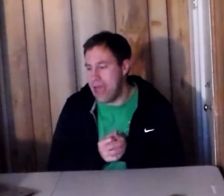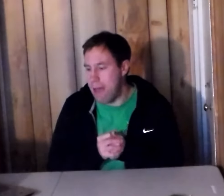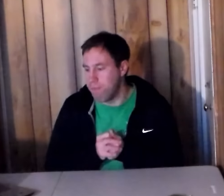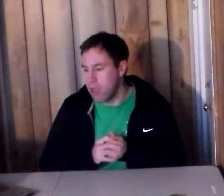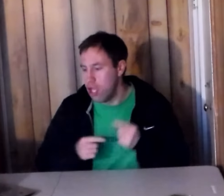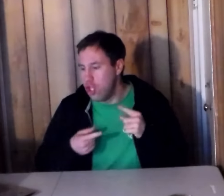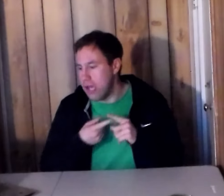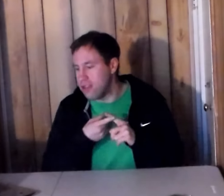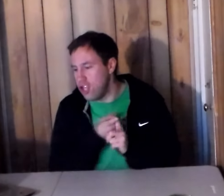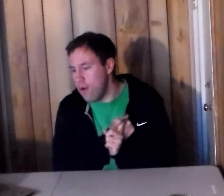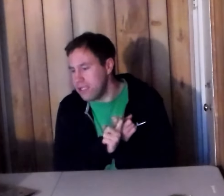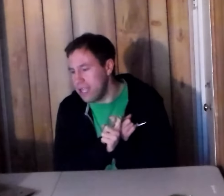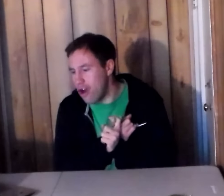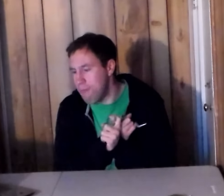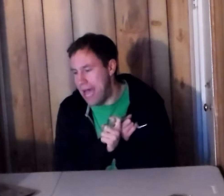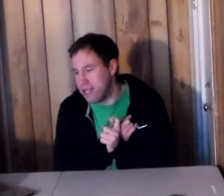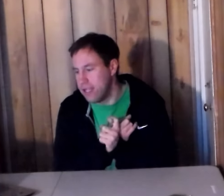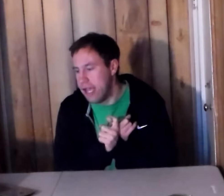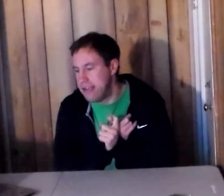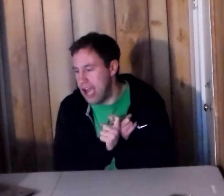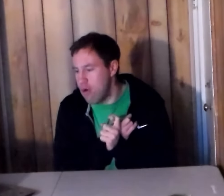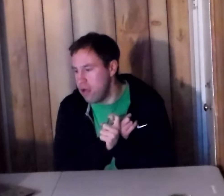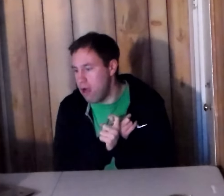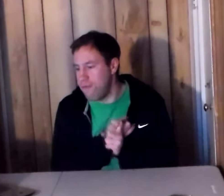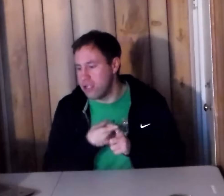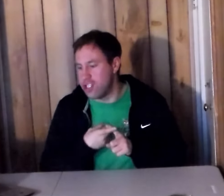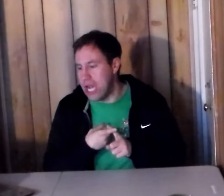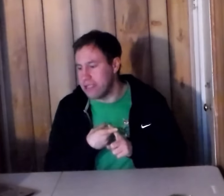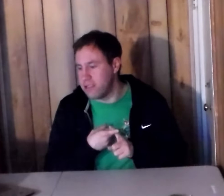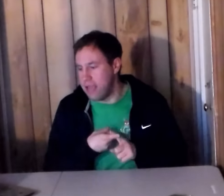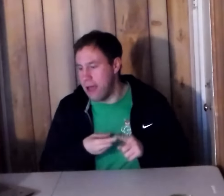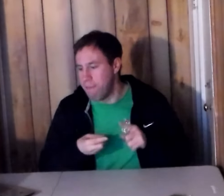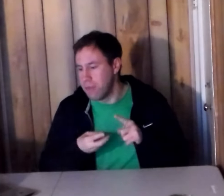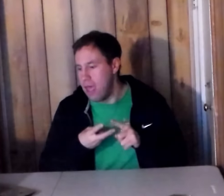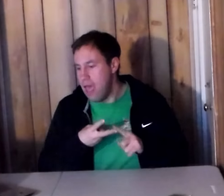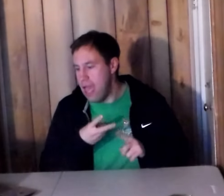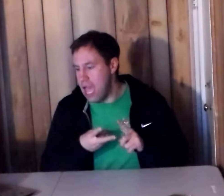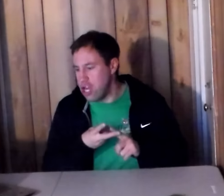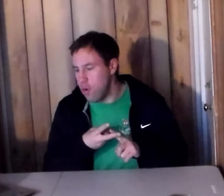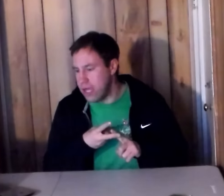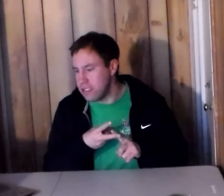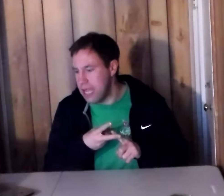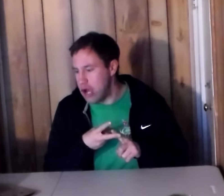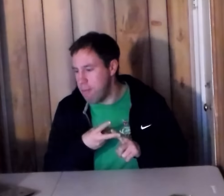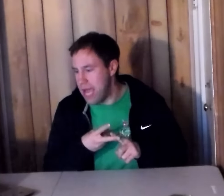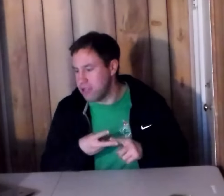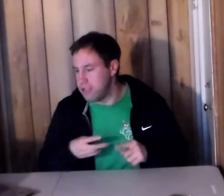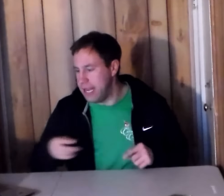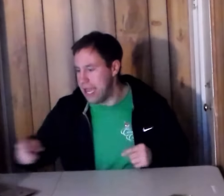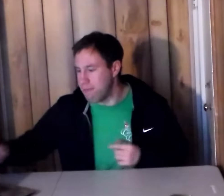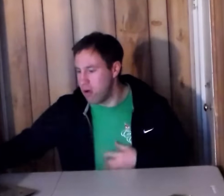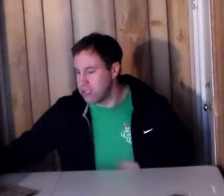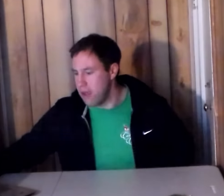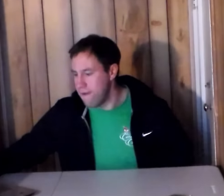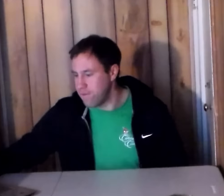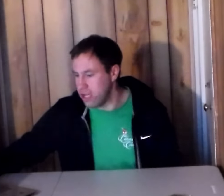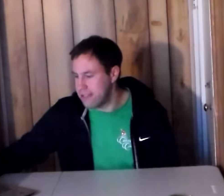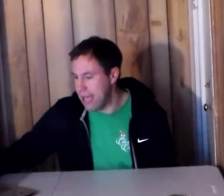the event. You got the U.S. title match, Del Rio vs. John Cena. And U.S. title match, Dean Ambrose vs.